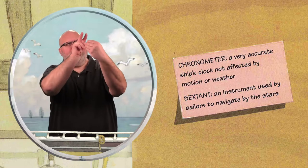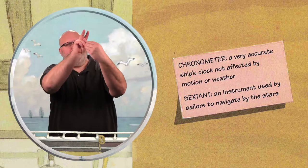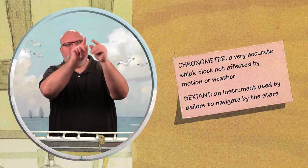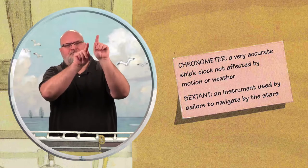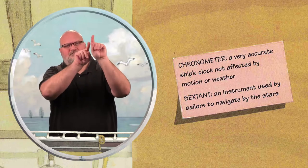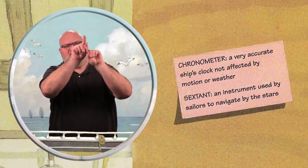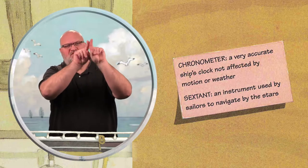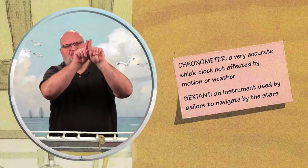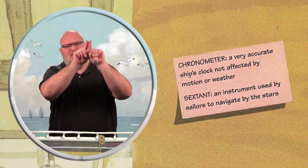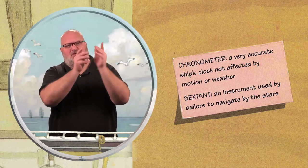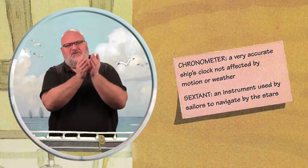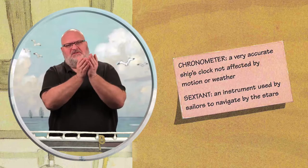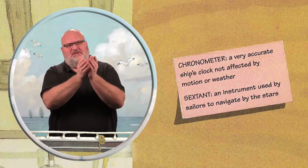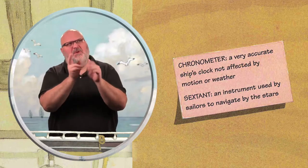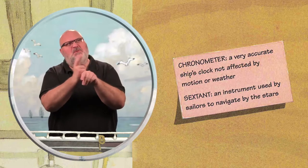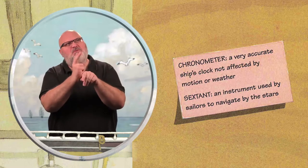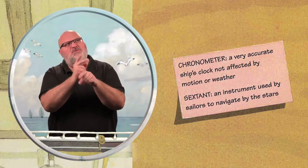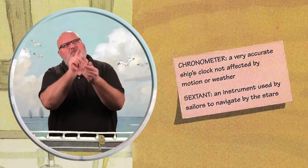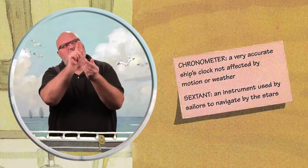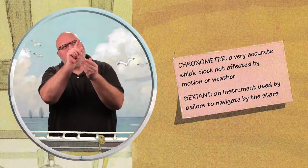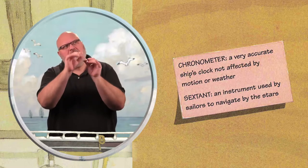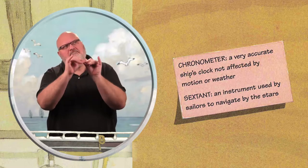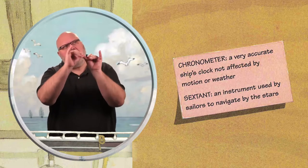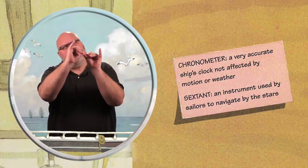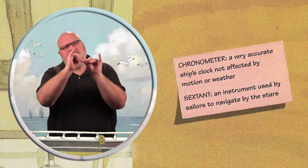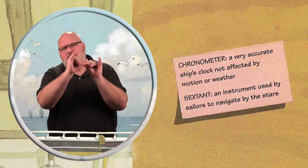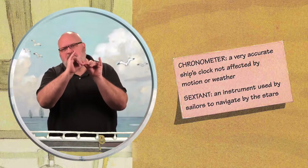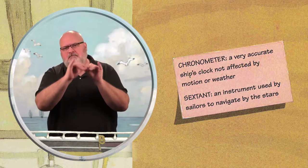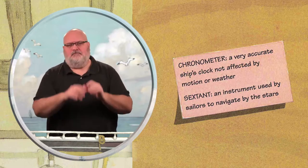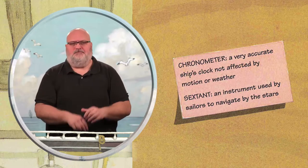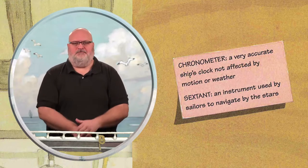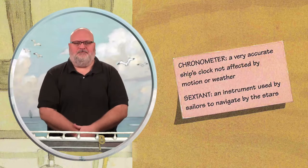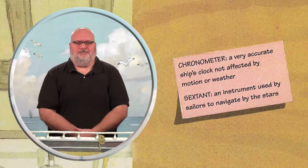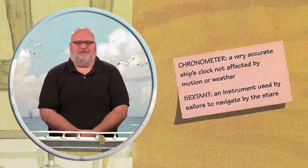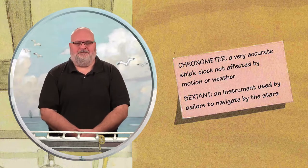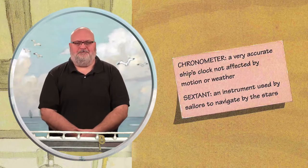An instrument used by sailors to navigate by the stars.